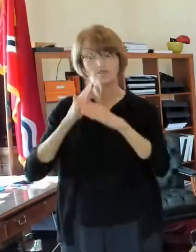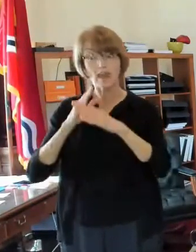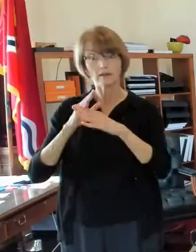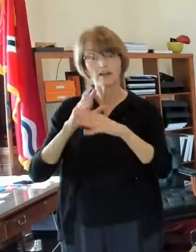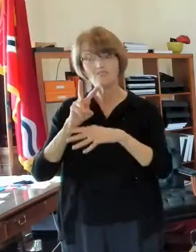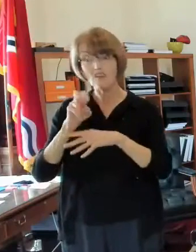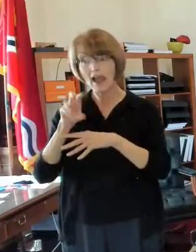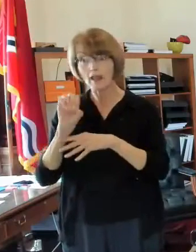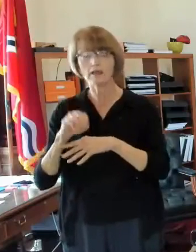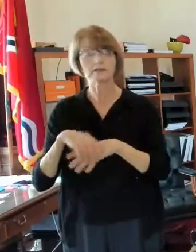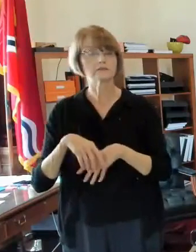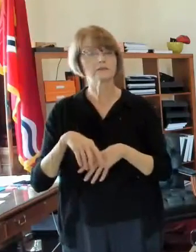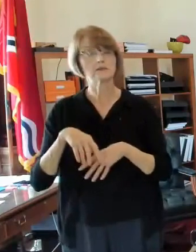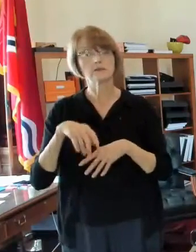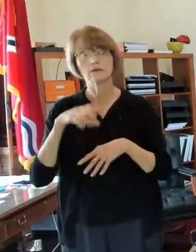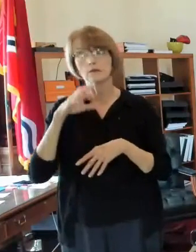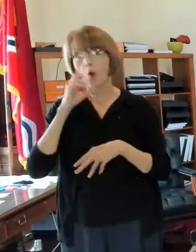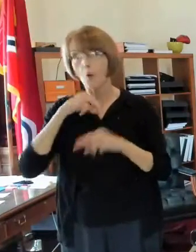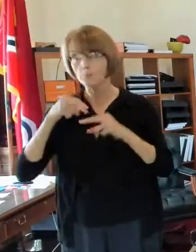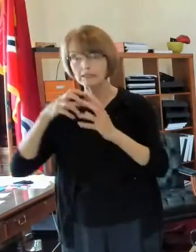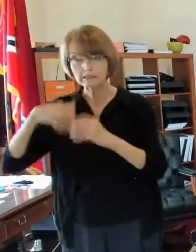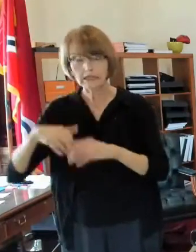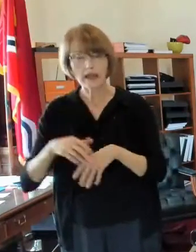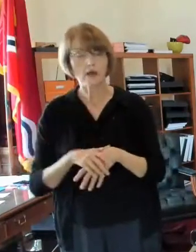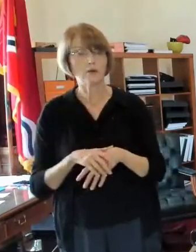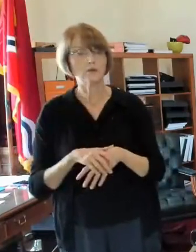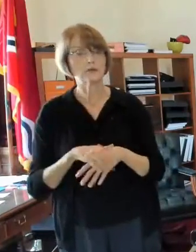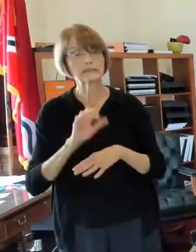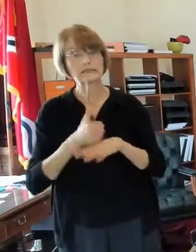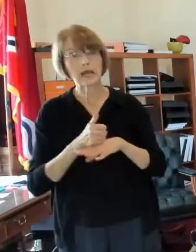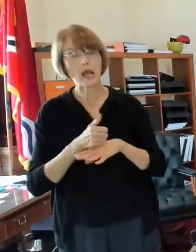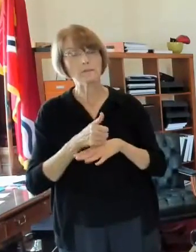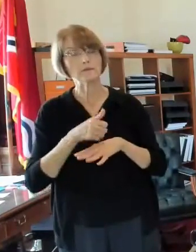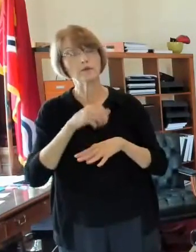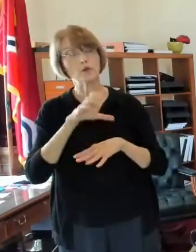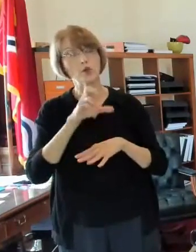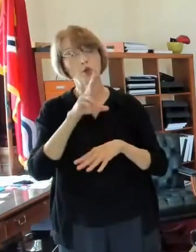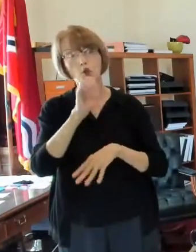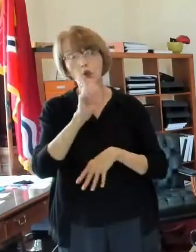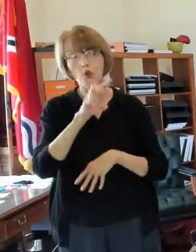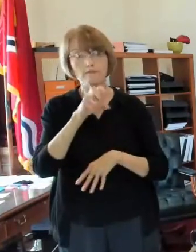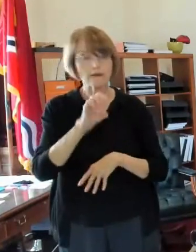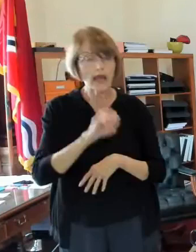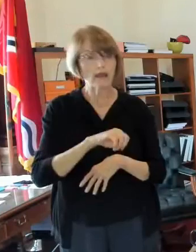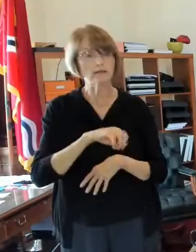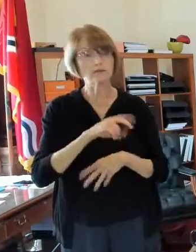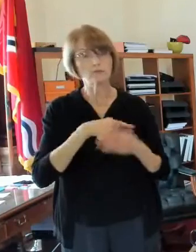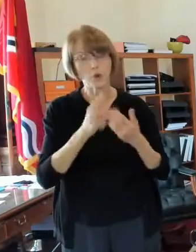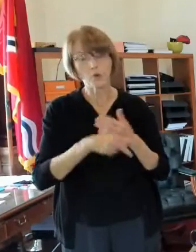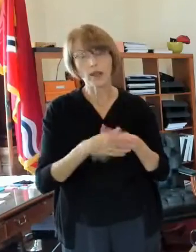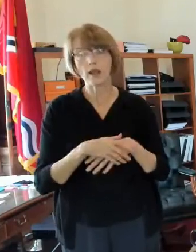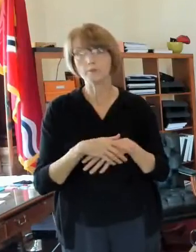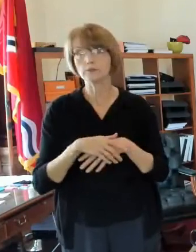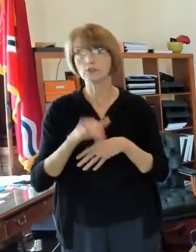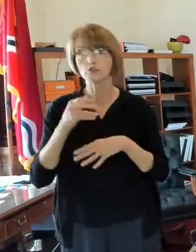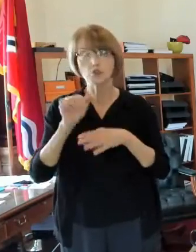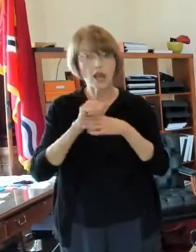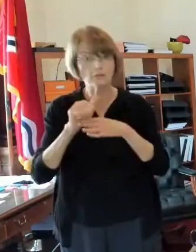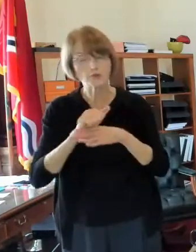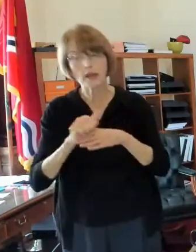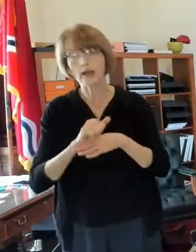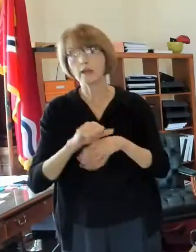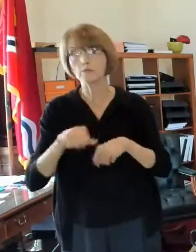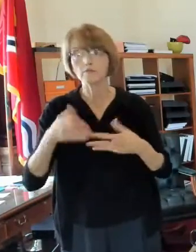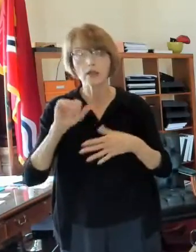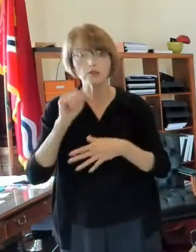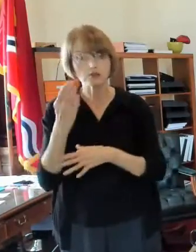you've got to have your cure violence programs you've got to have job training and jobs for people you've got to have summer jobs